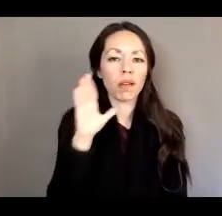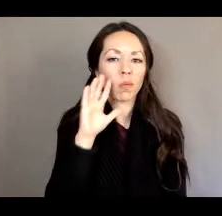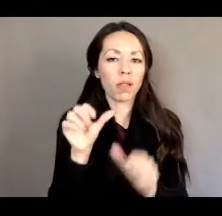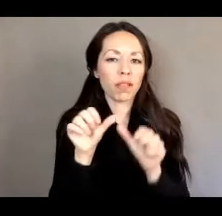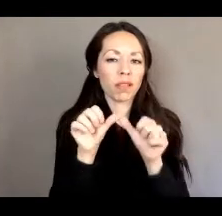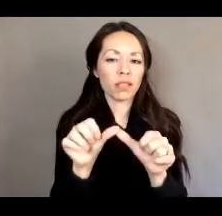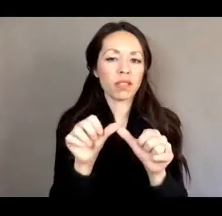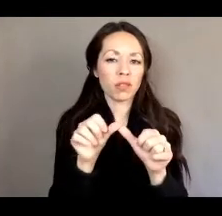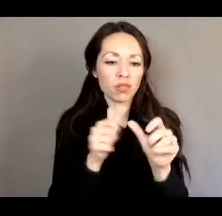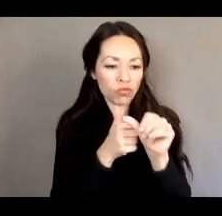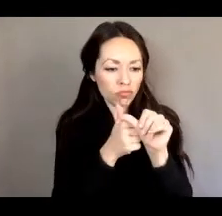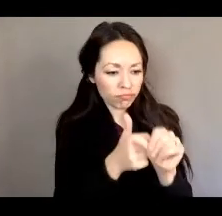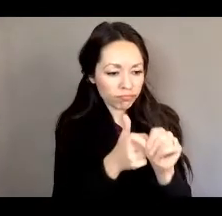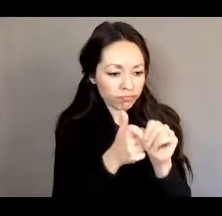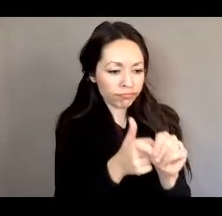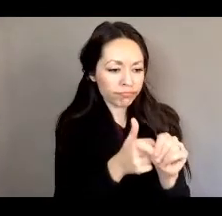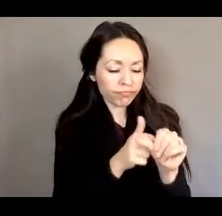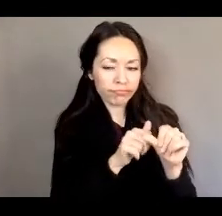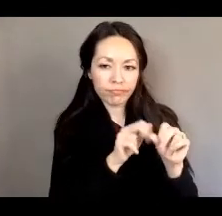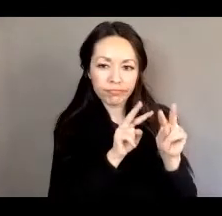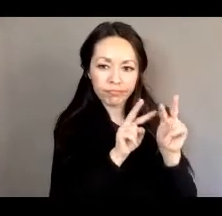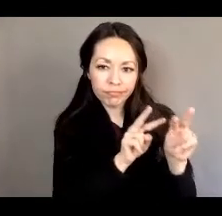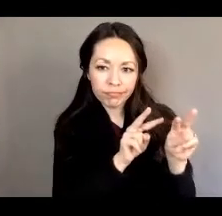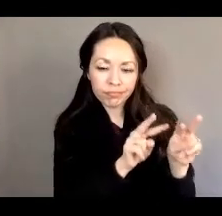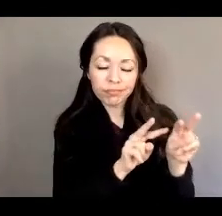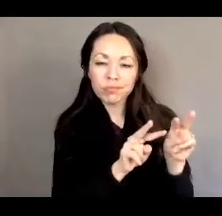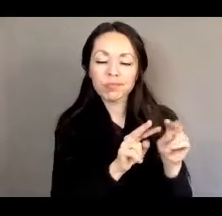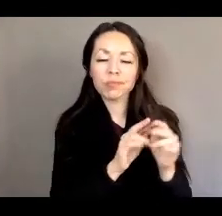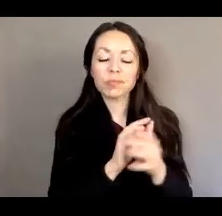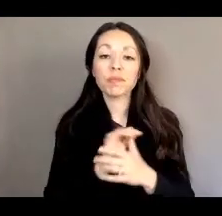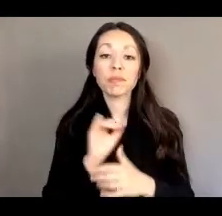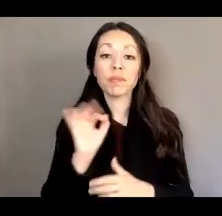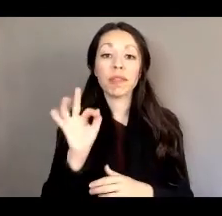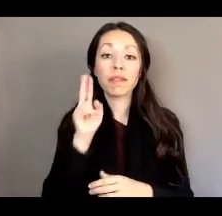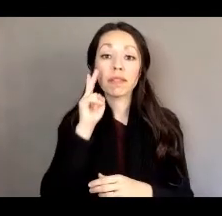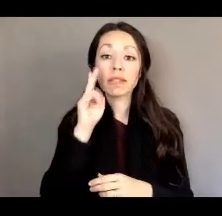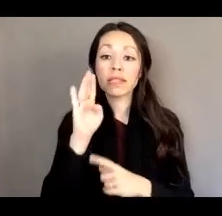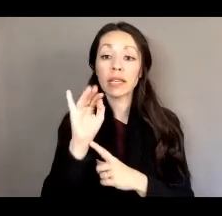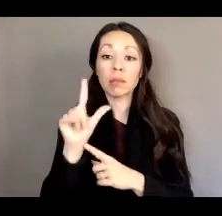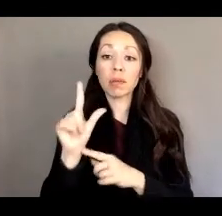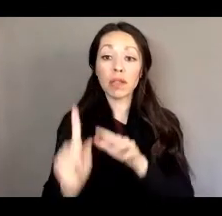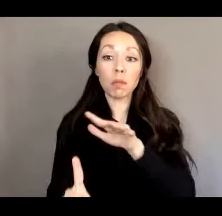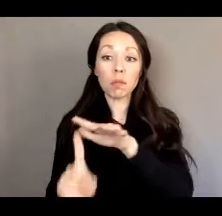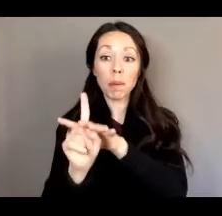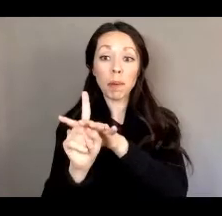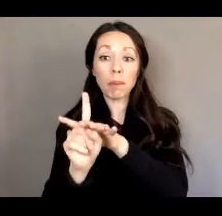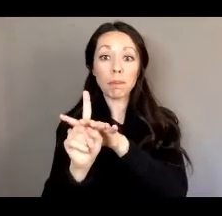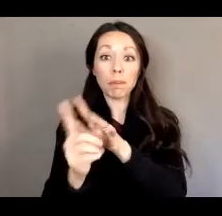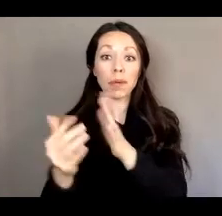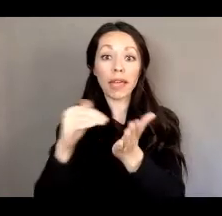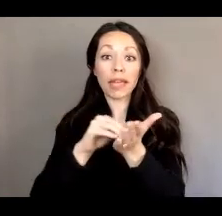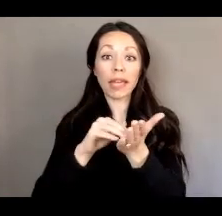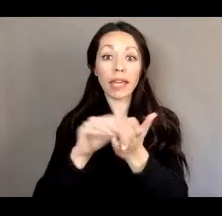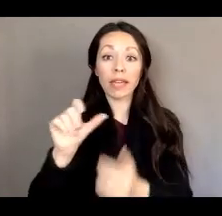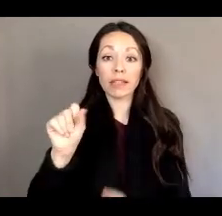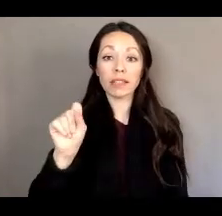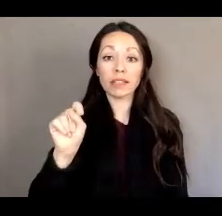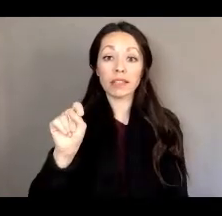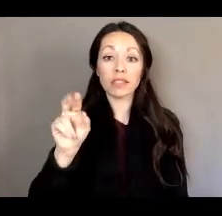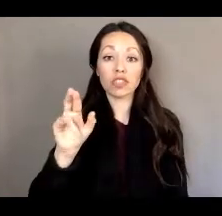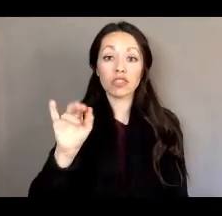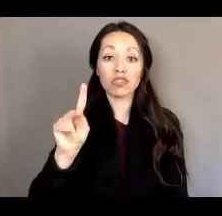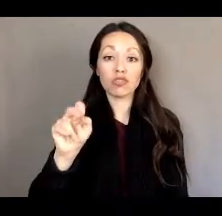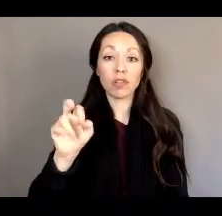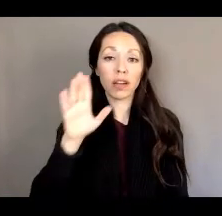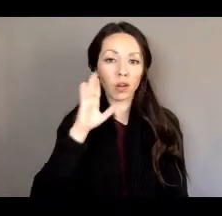the bills as they go through. Um, if we see a bill come back as a striker, we'll definitely let you know that as well.